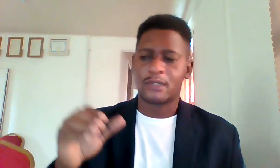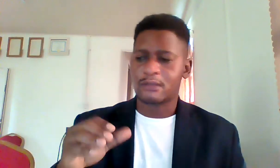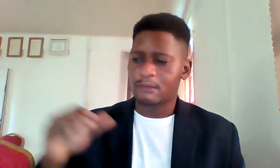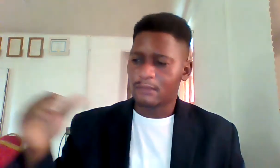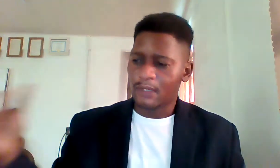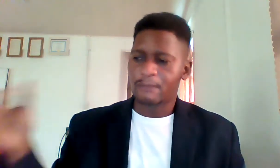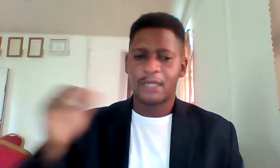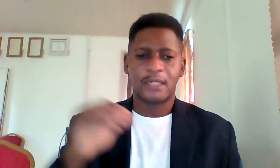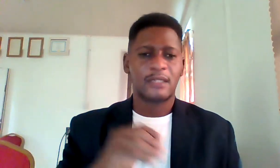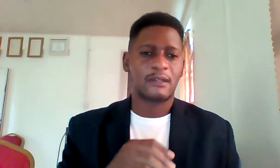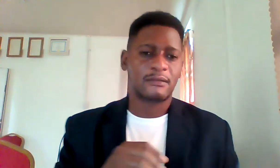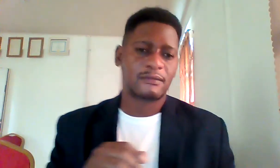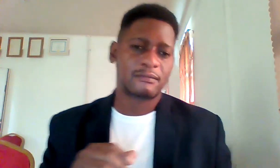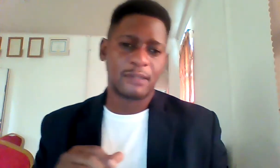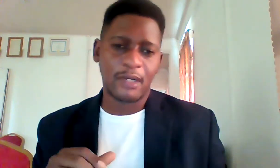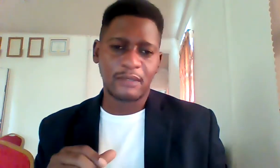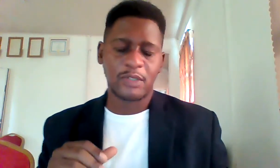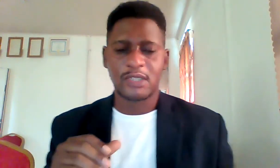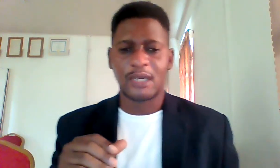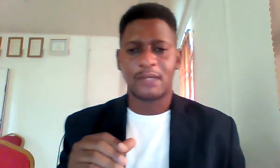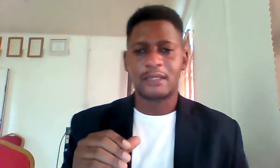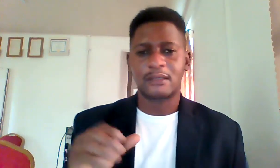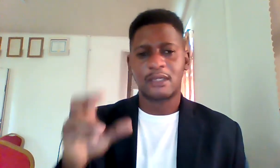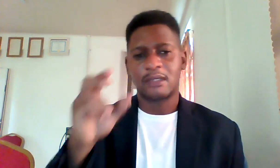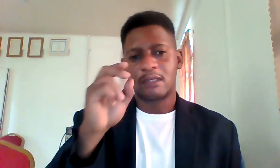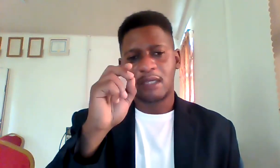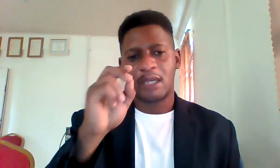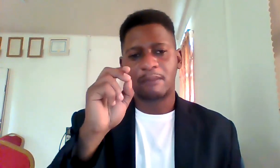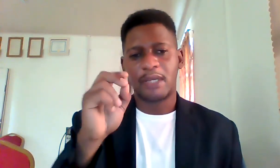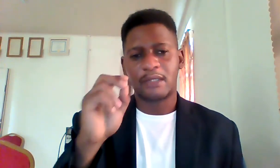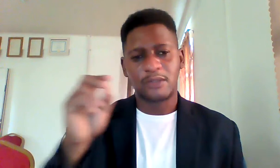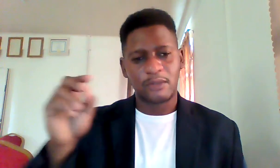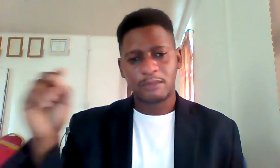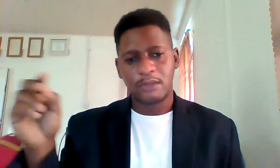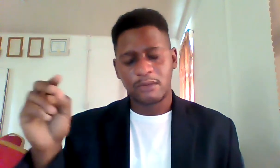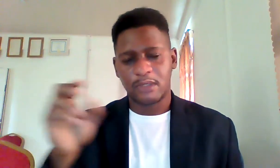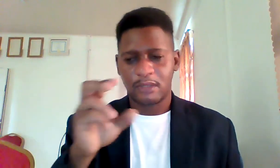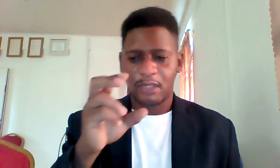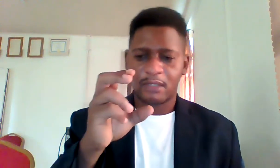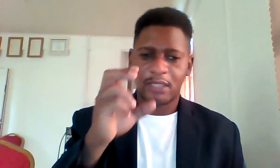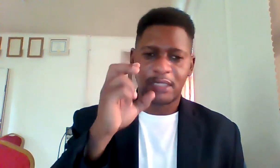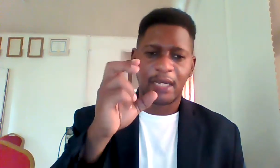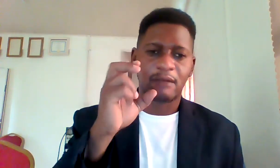by the end of the month which is timeline the game plan that you're going to be using is direct